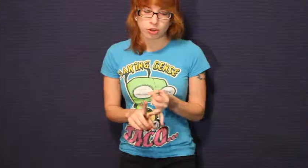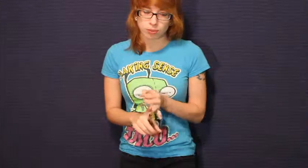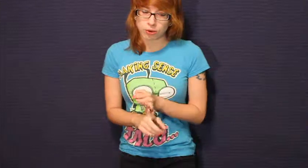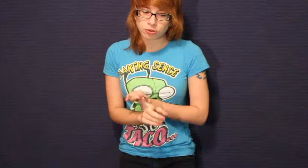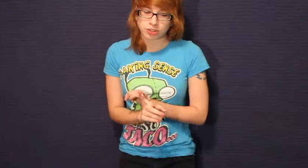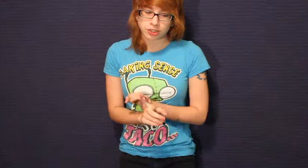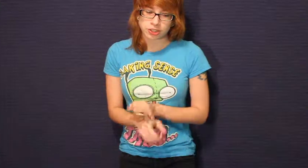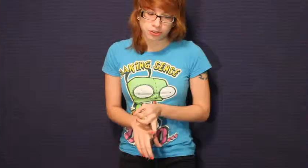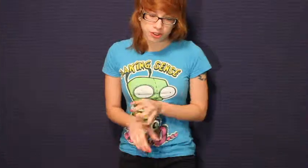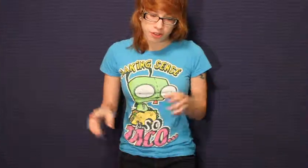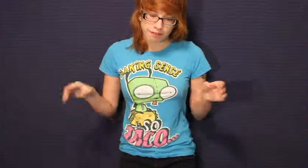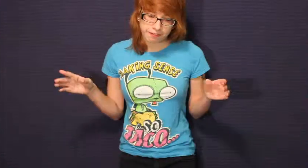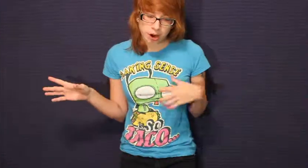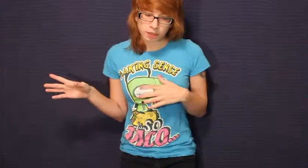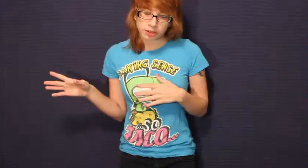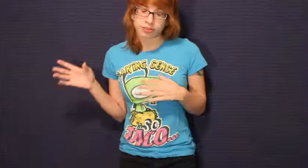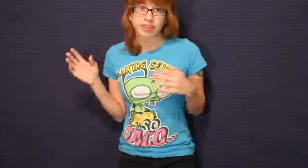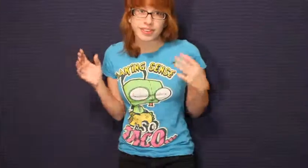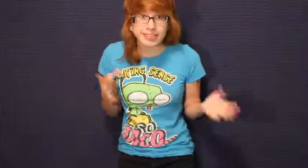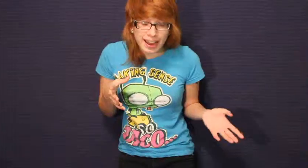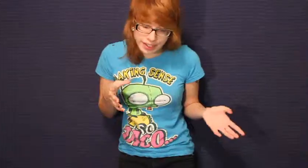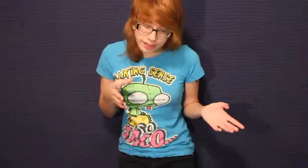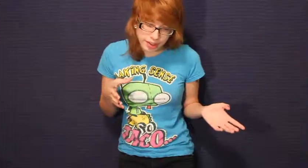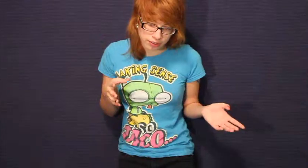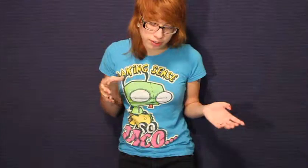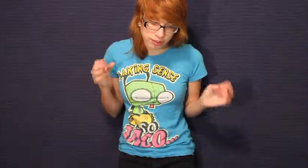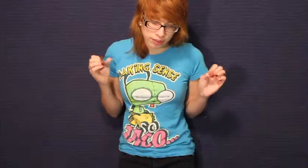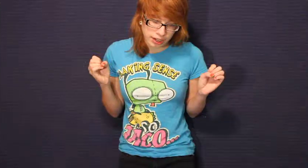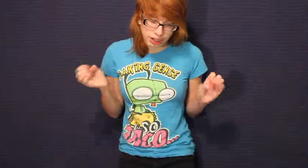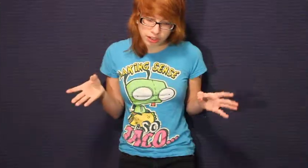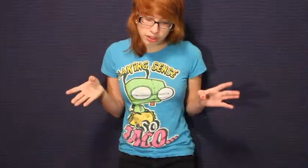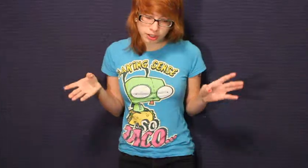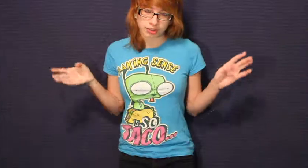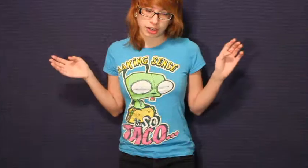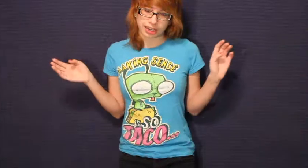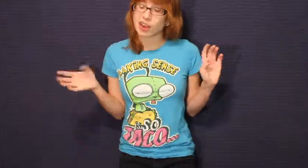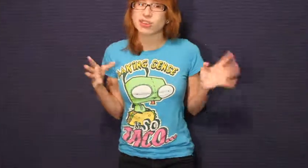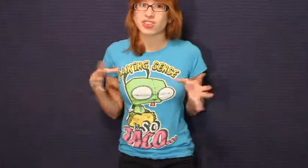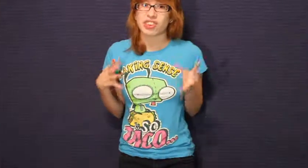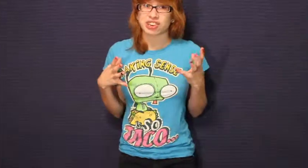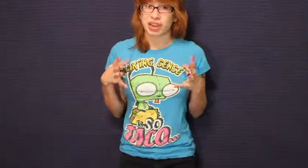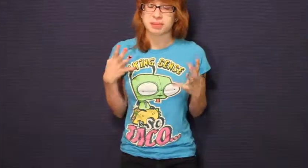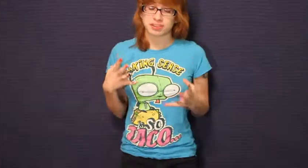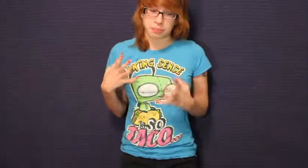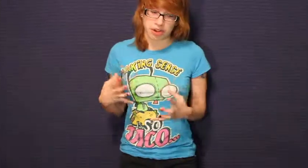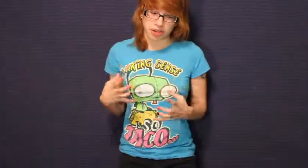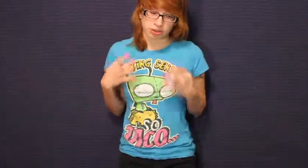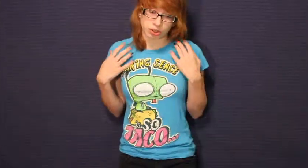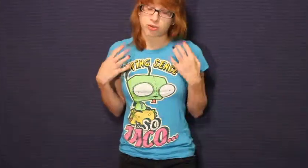grocers, farmers, scientists, anglers and countless other types of Americans who use